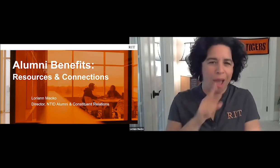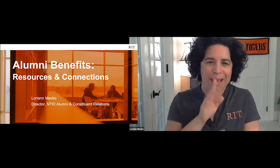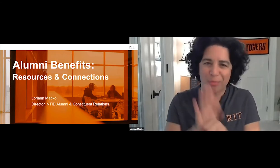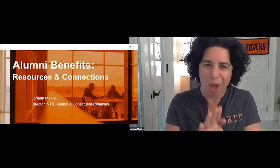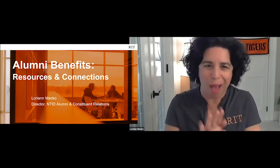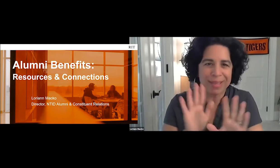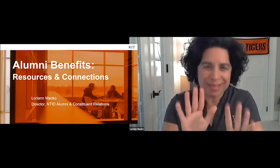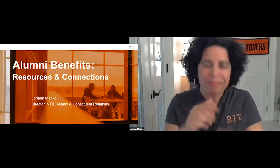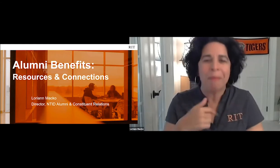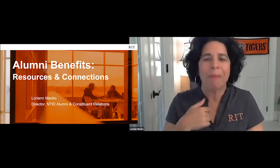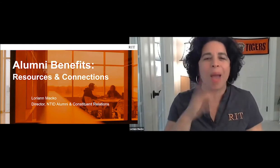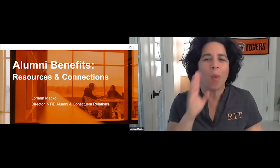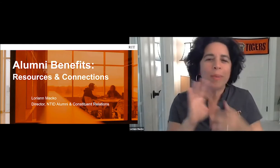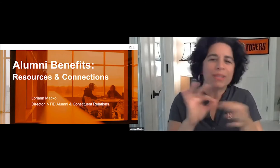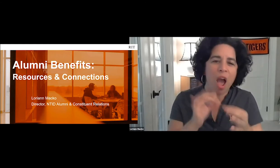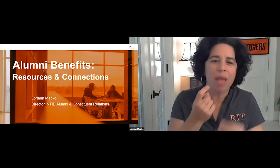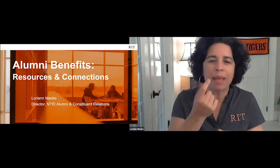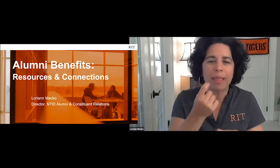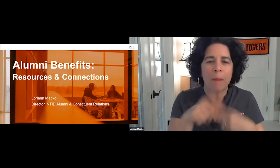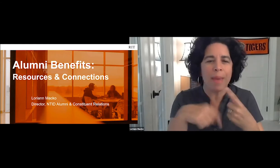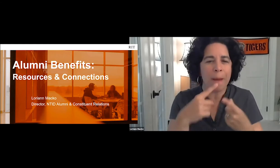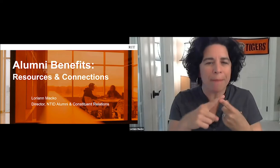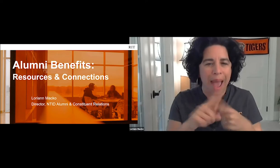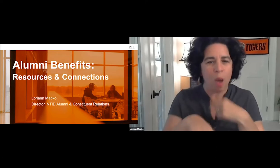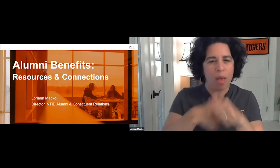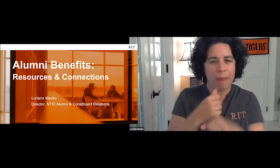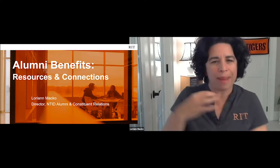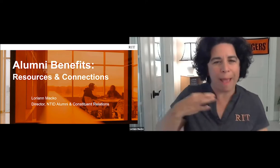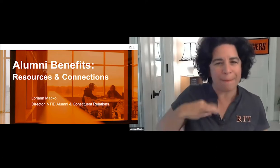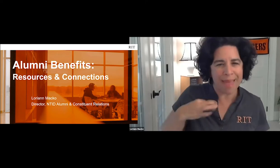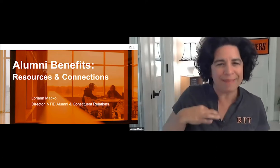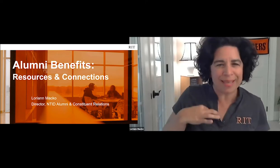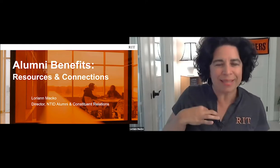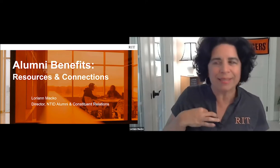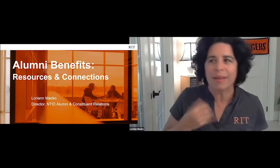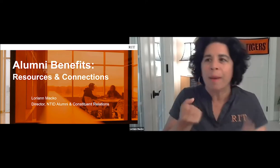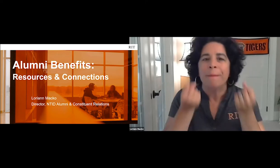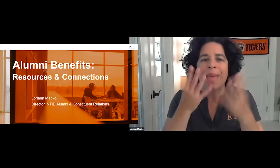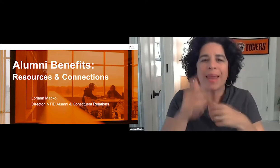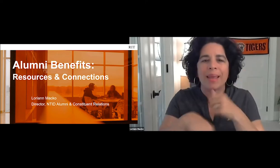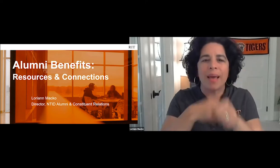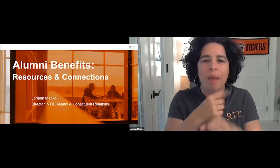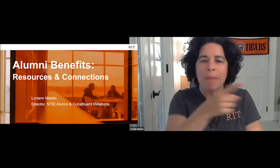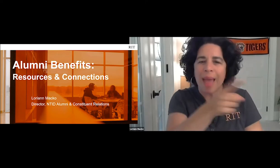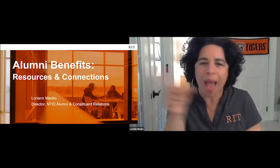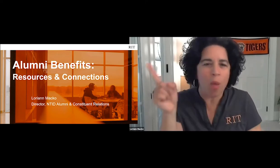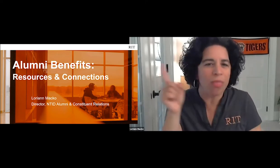I will be talking briefly, I promise, I'll be talking just a little bit about alumni benefits.